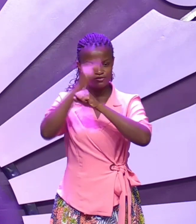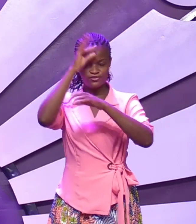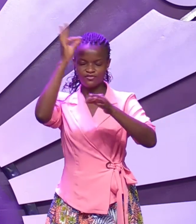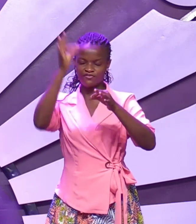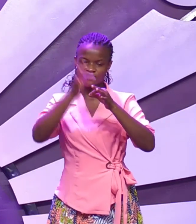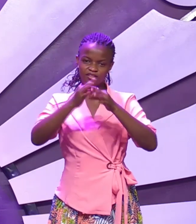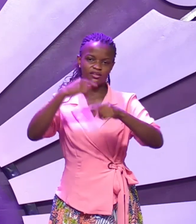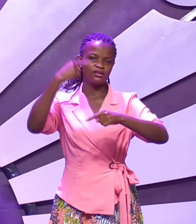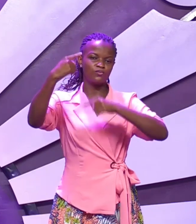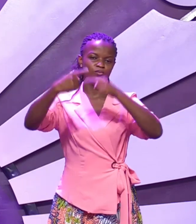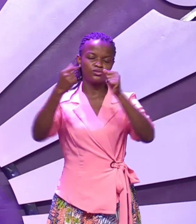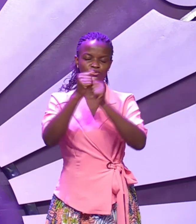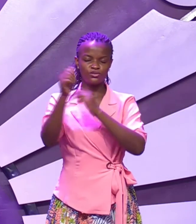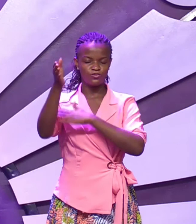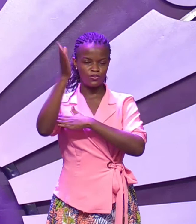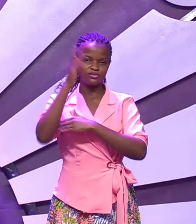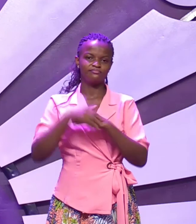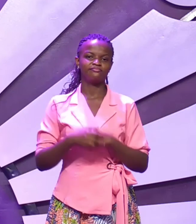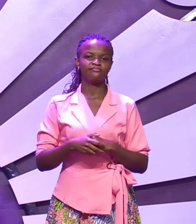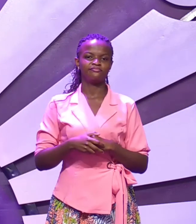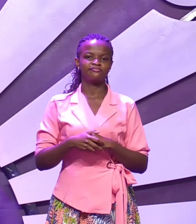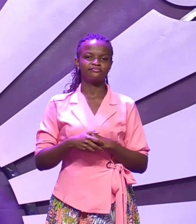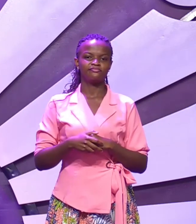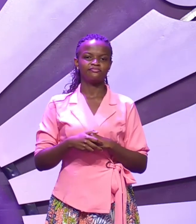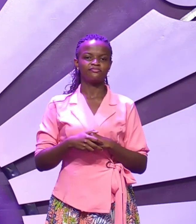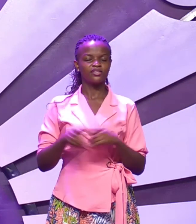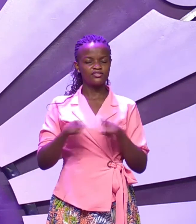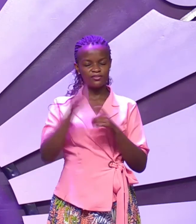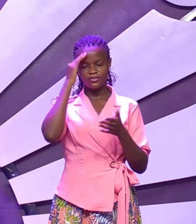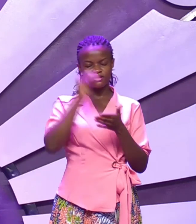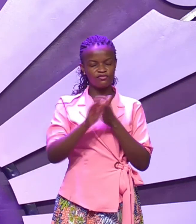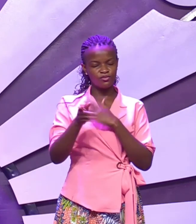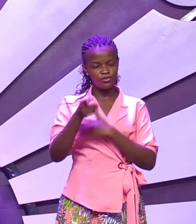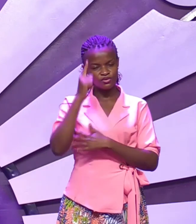and move on with will have got for your life